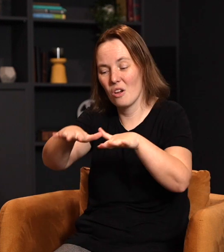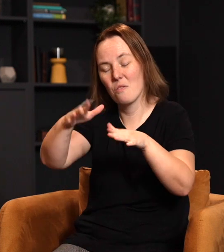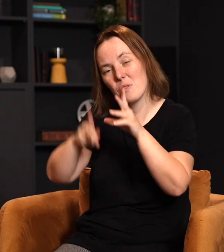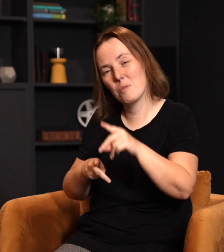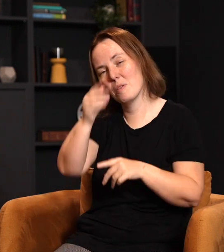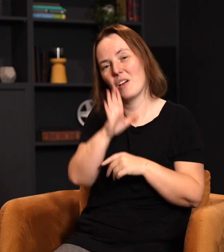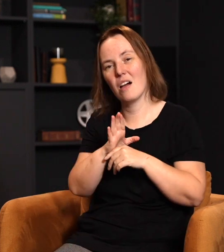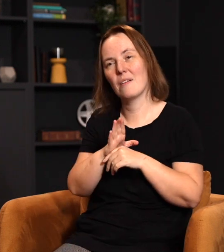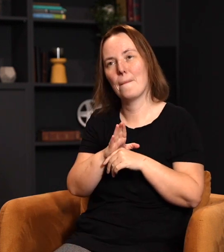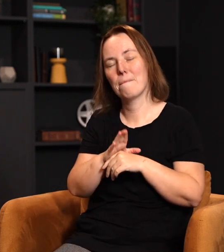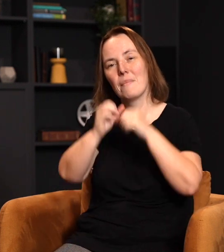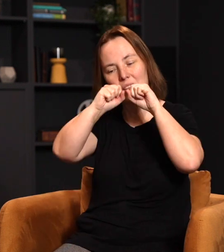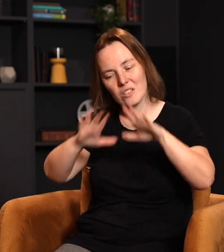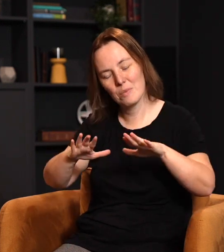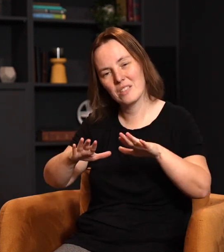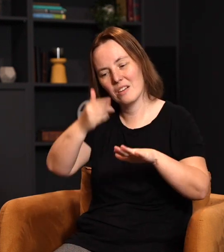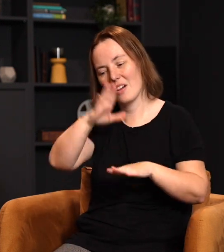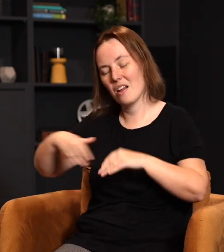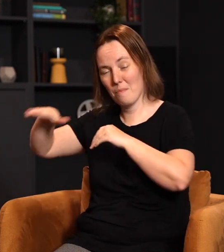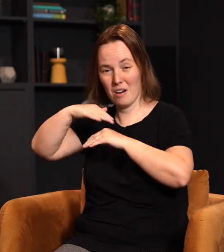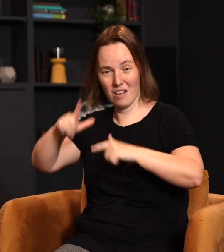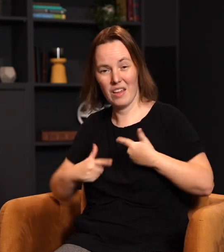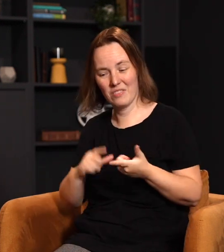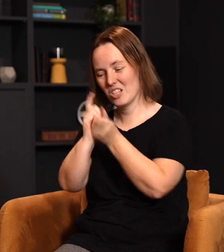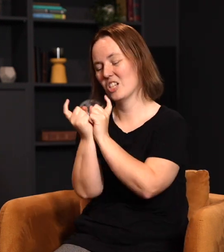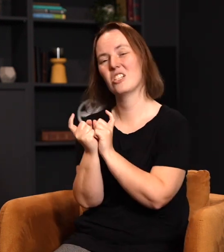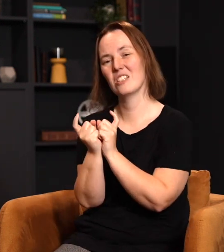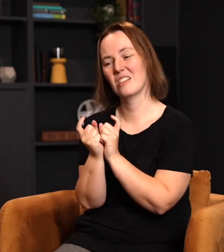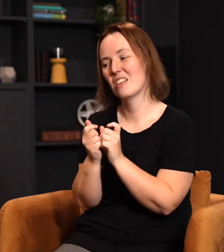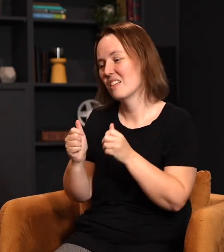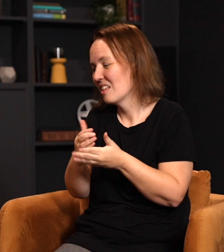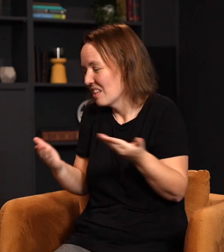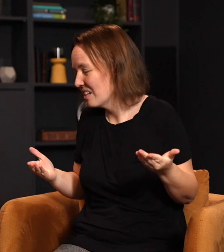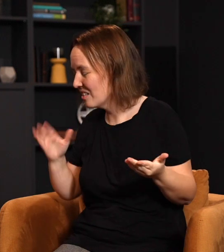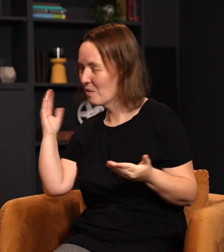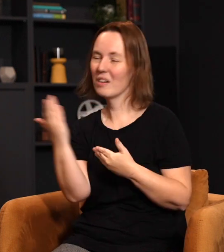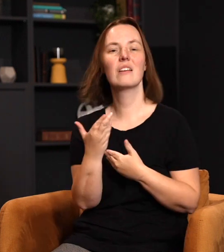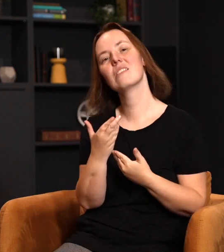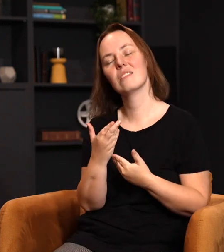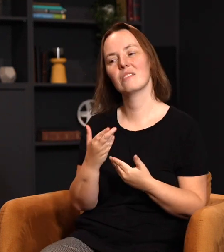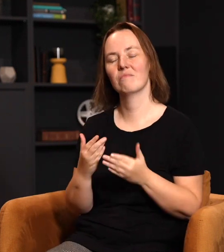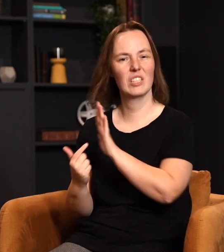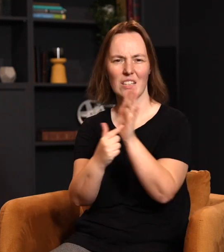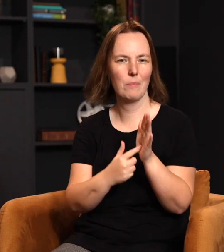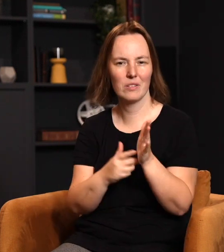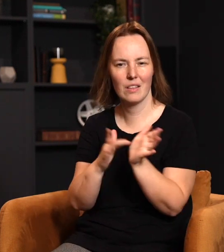the people of God. There's also a blessing of God upon our life that changes things around us. There's lots of examples in the Bible. For example,